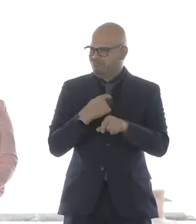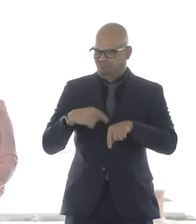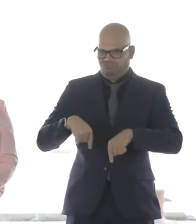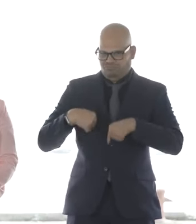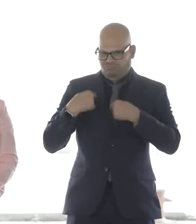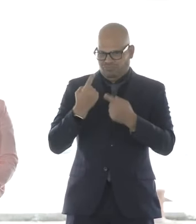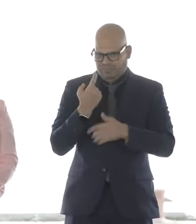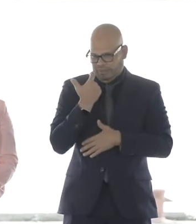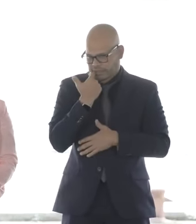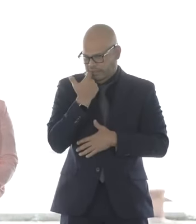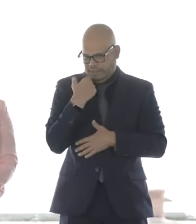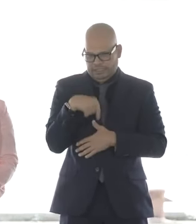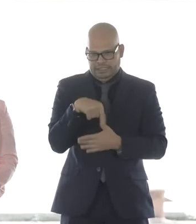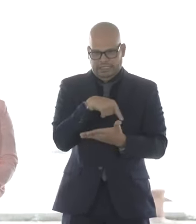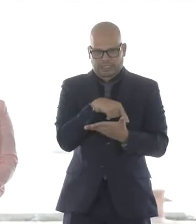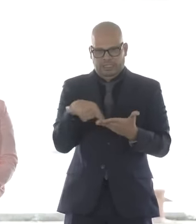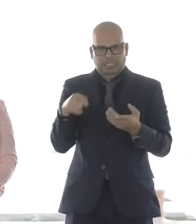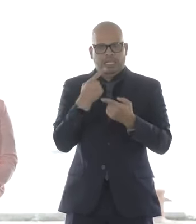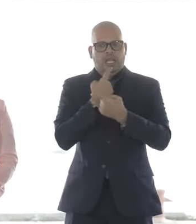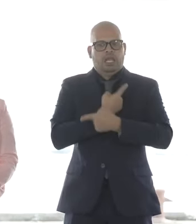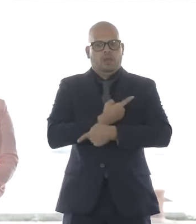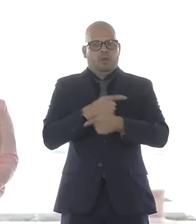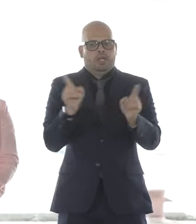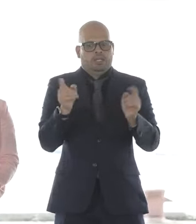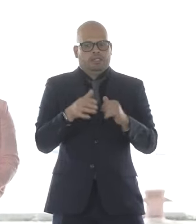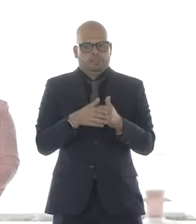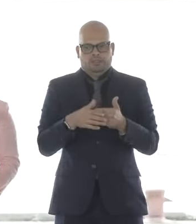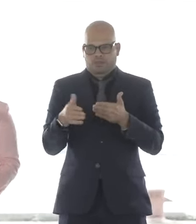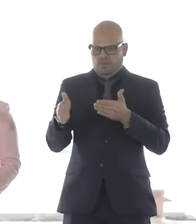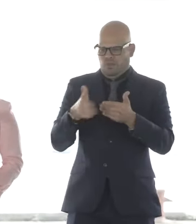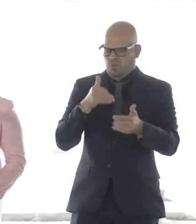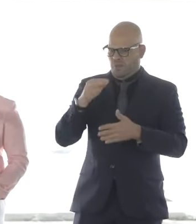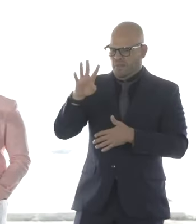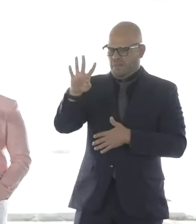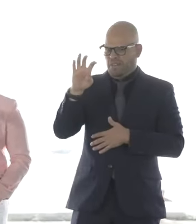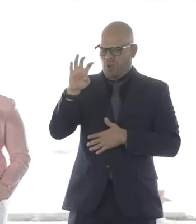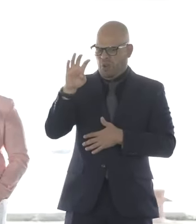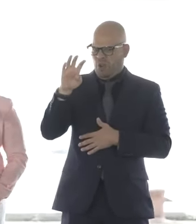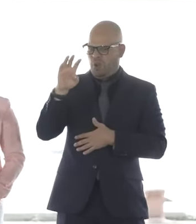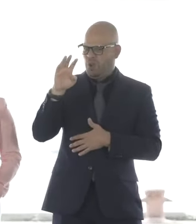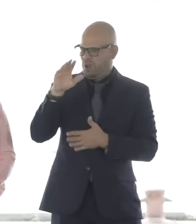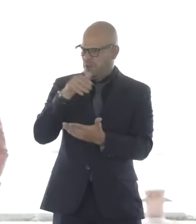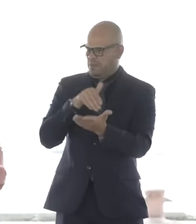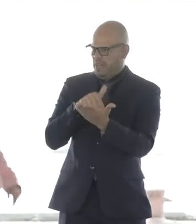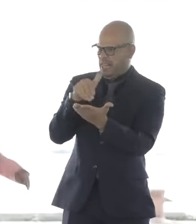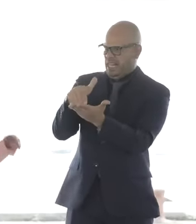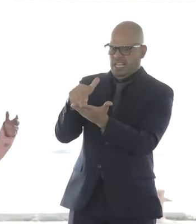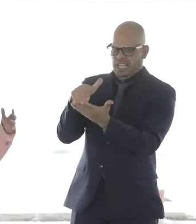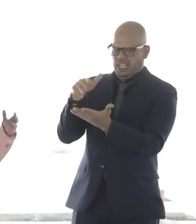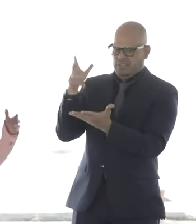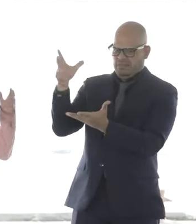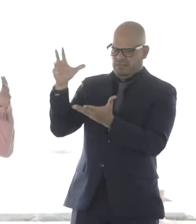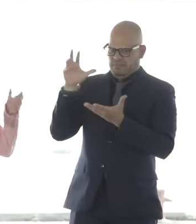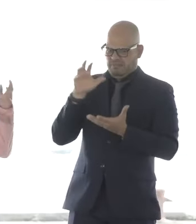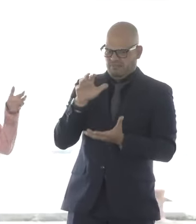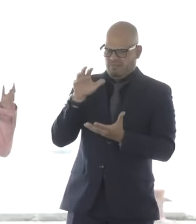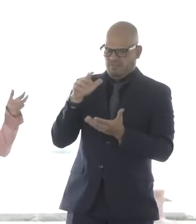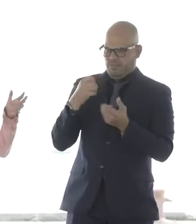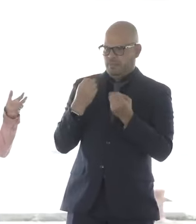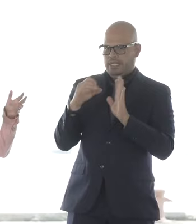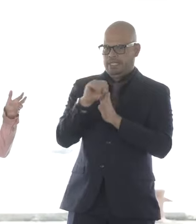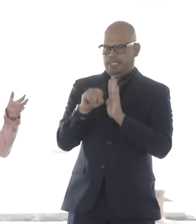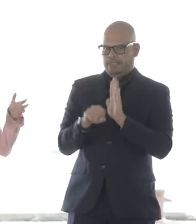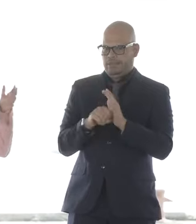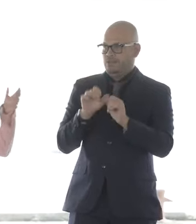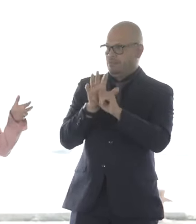winning a nearly $400 million grant in a multi-state New England coalition that's going to help us upgrade our regional